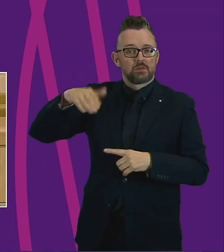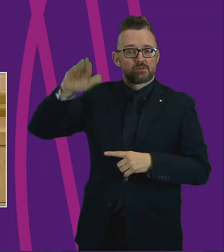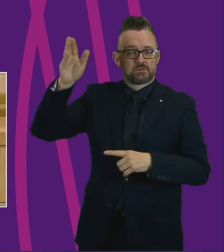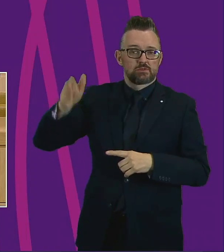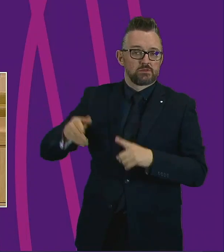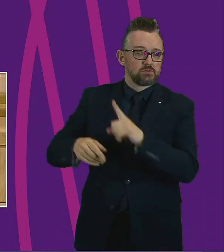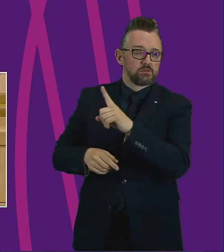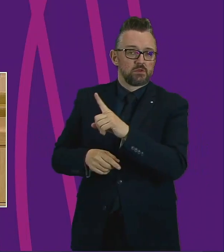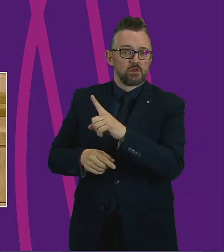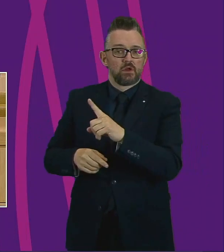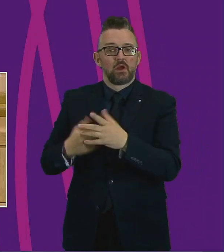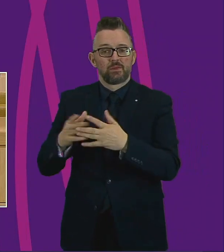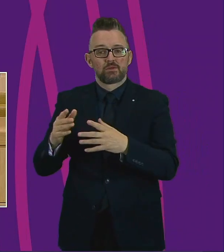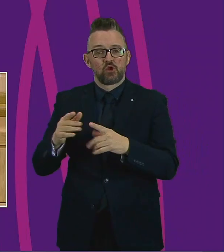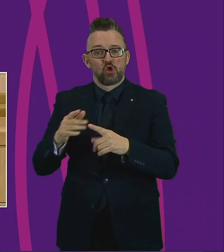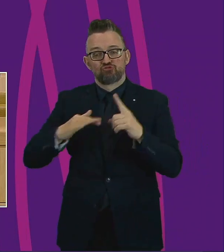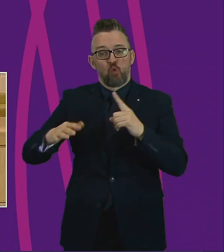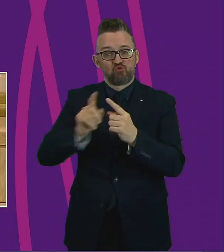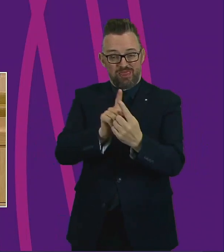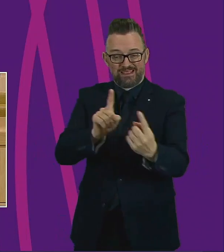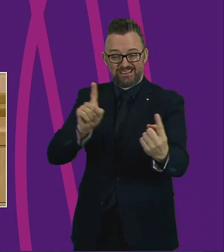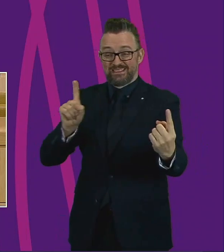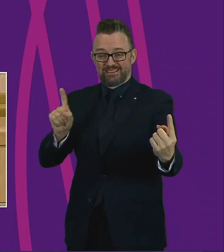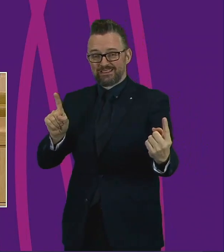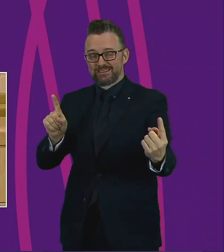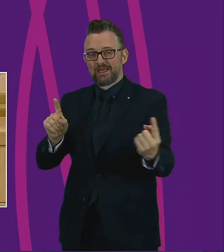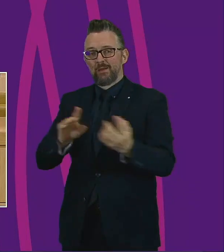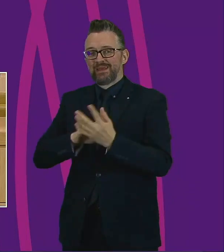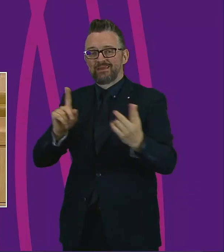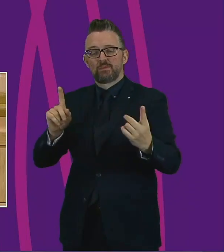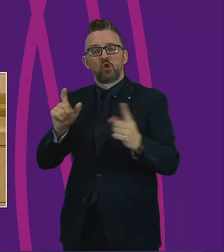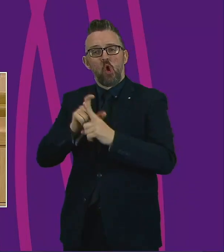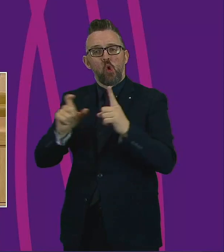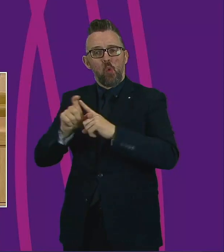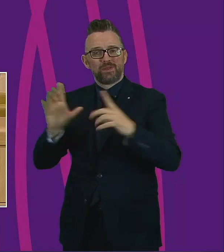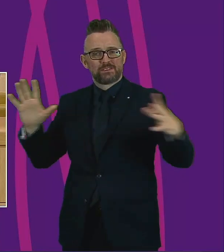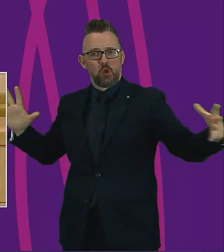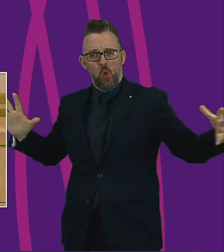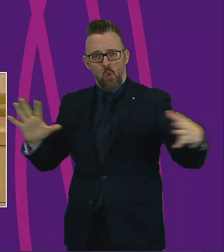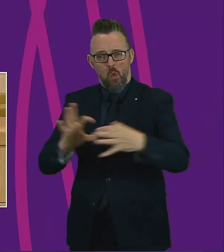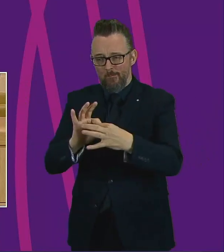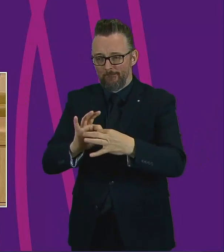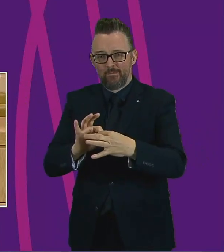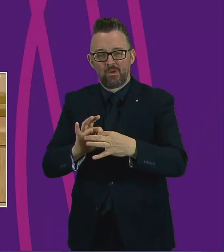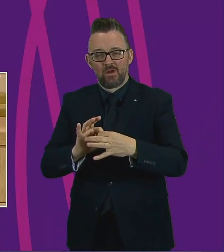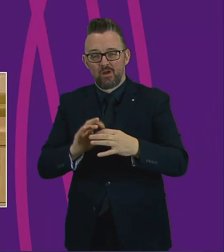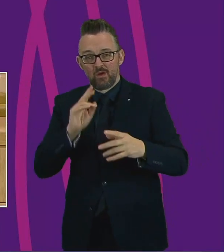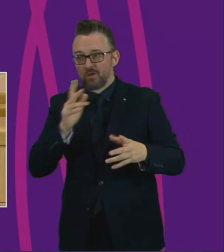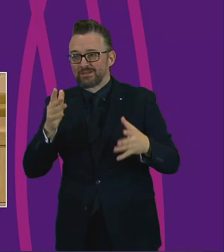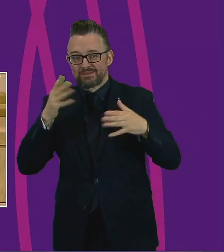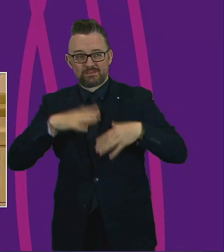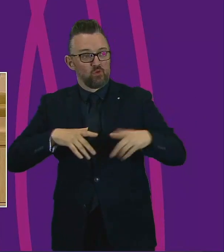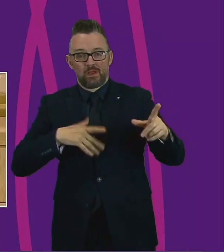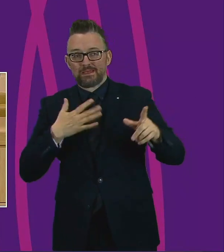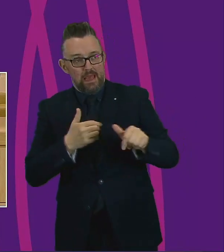distancing has pulled communities together rather than driving them apart with the focus on helping our neighbours and especially